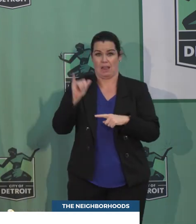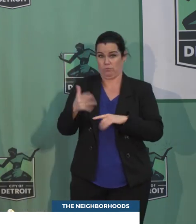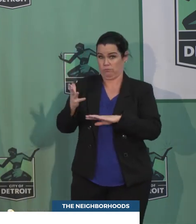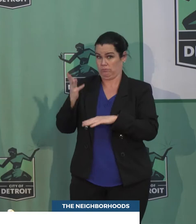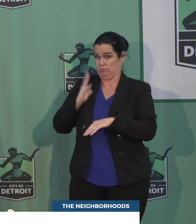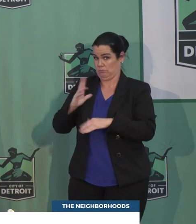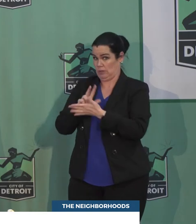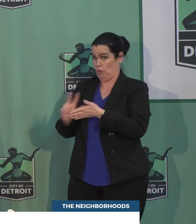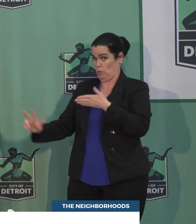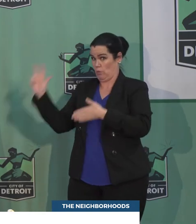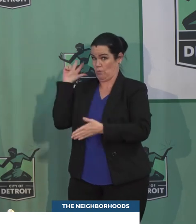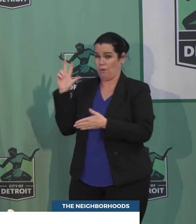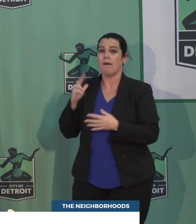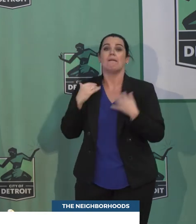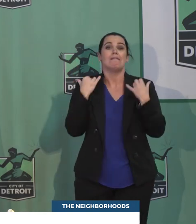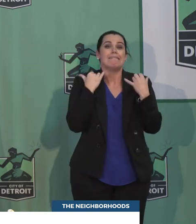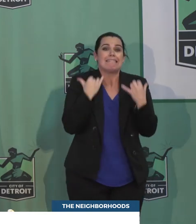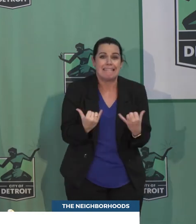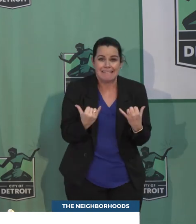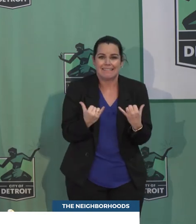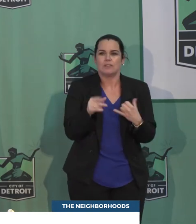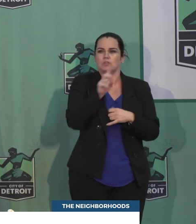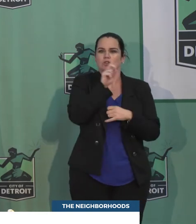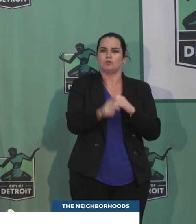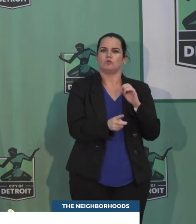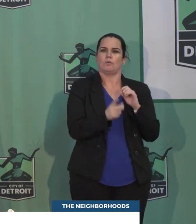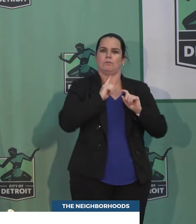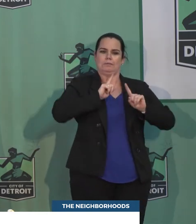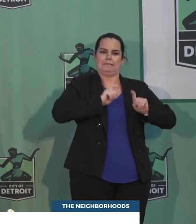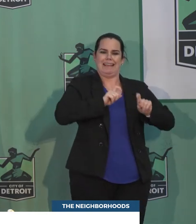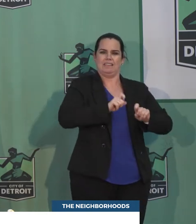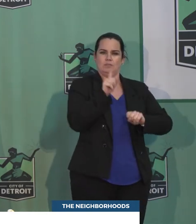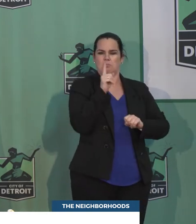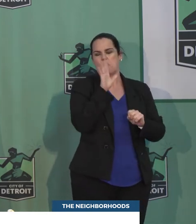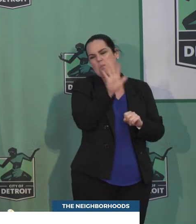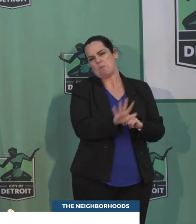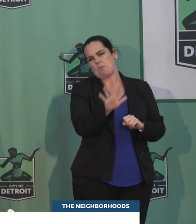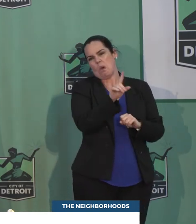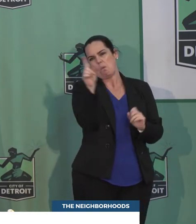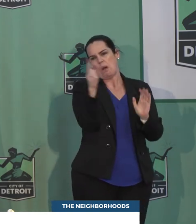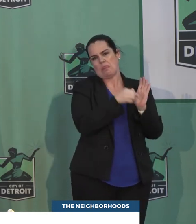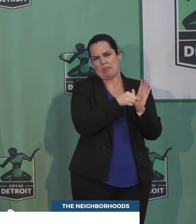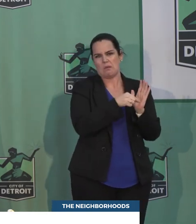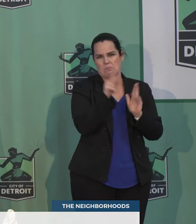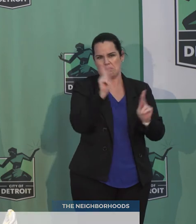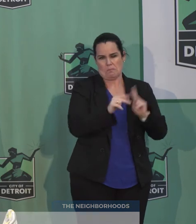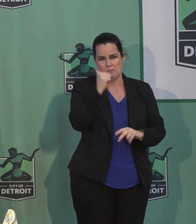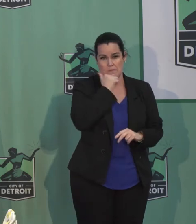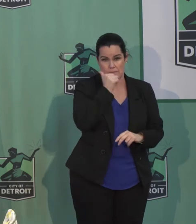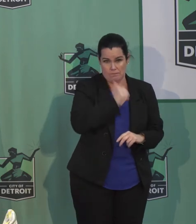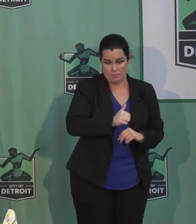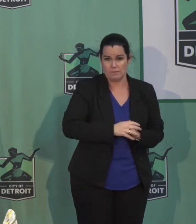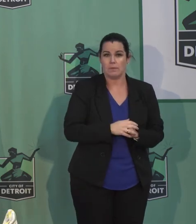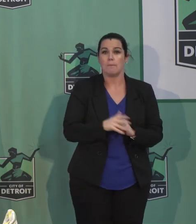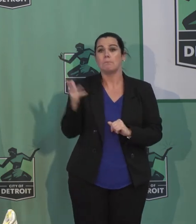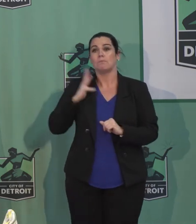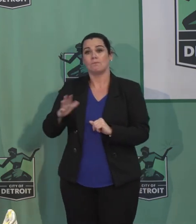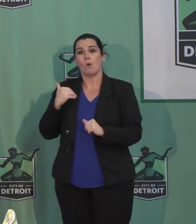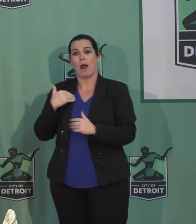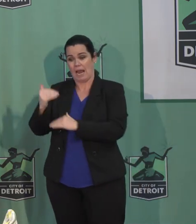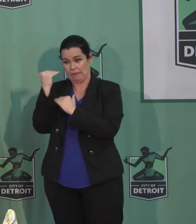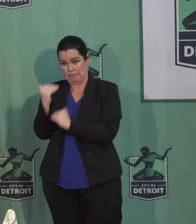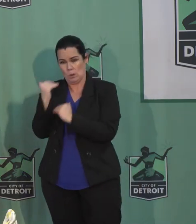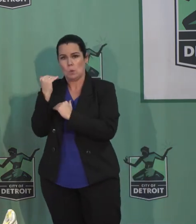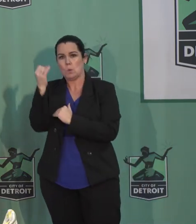than 1,000 tests a day between the fairgrounds and our 15 minute tests. And so the restrictions that were in place